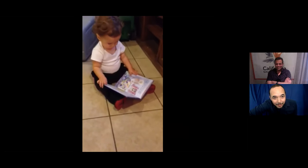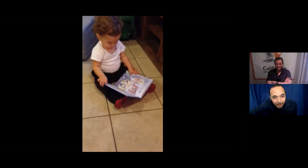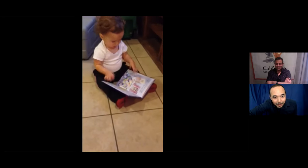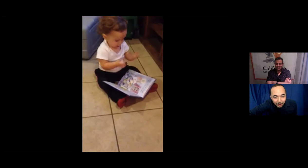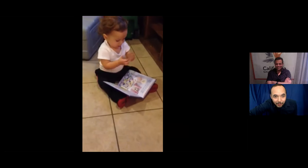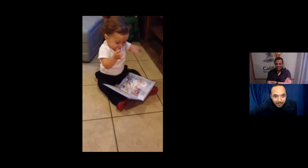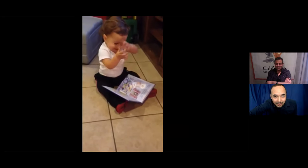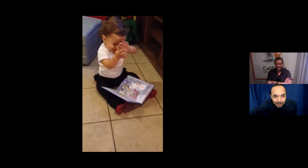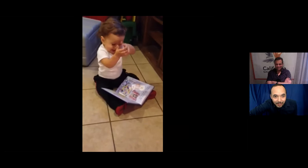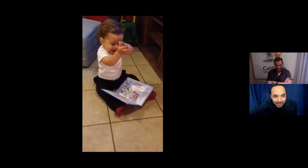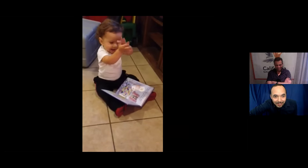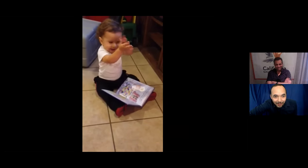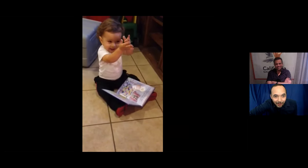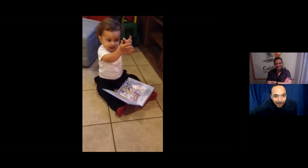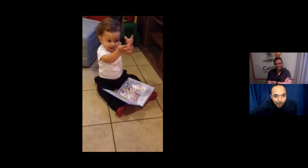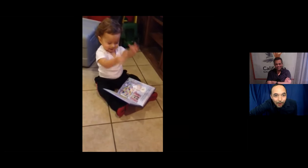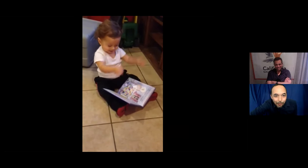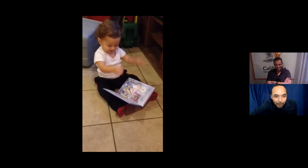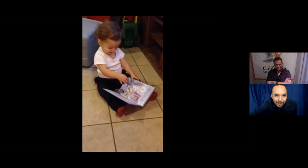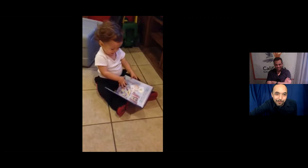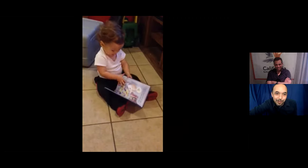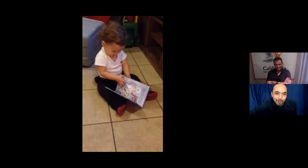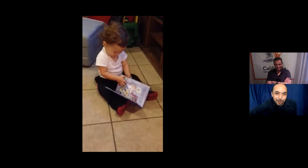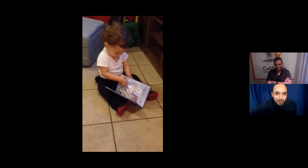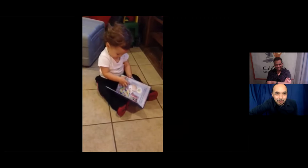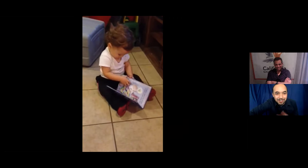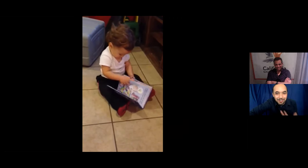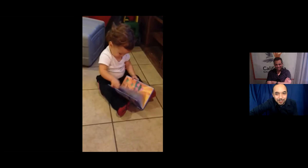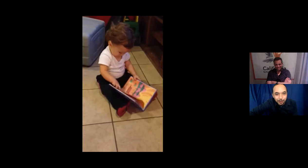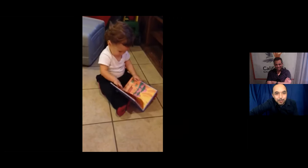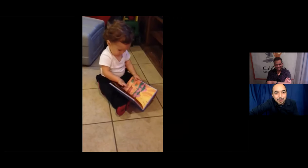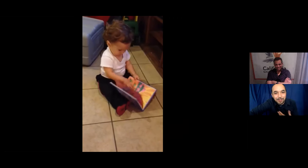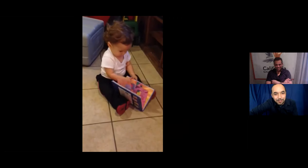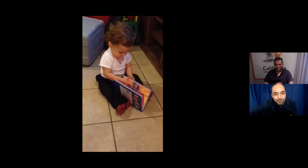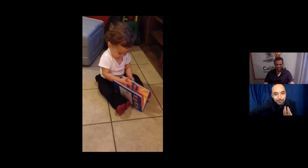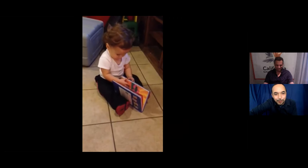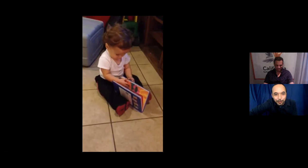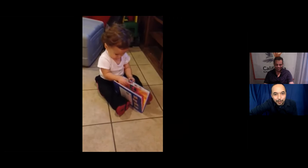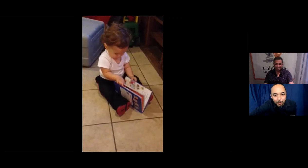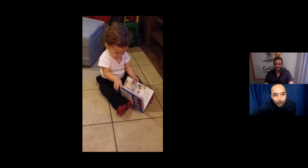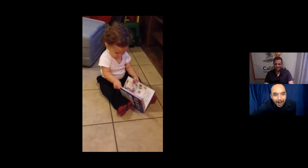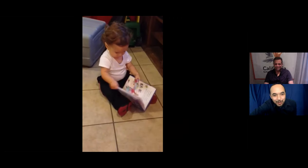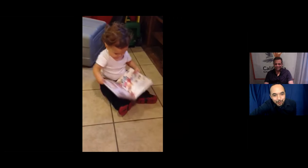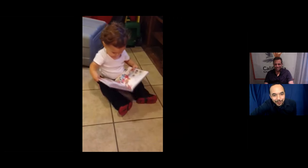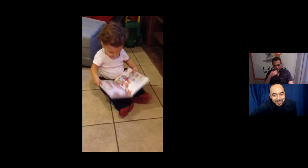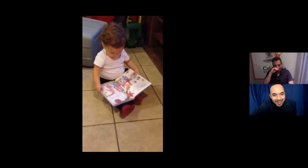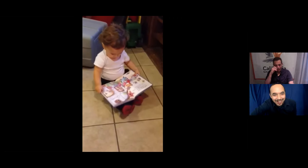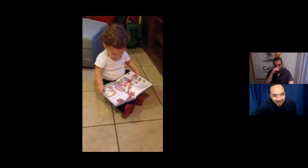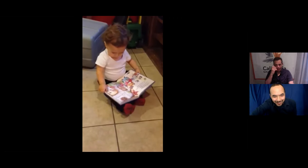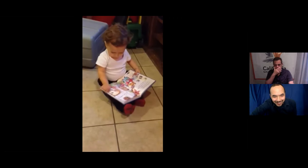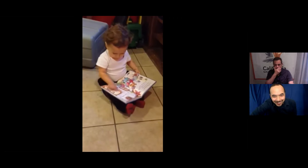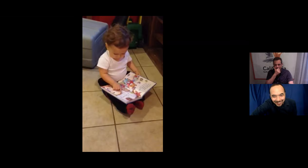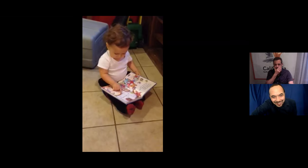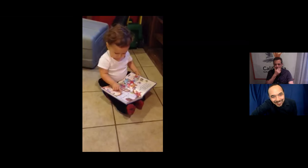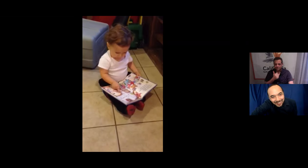even though these aren't signs that are well formed enough for someone who maybe isn't the child's parent to fully grasp what they're saying